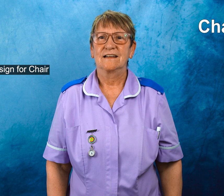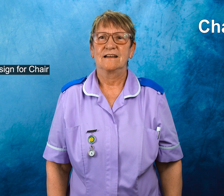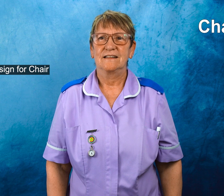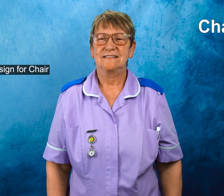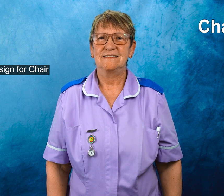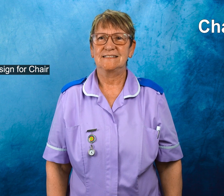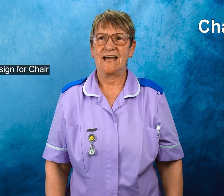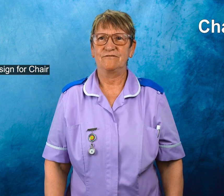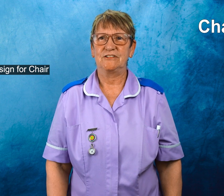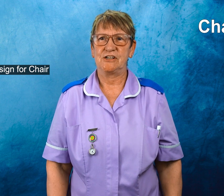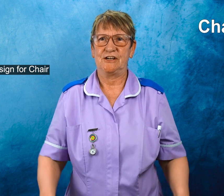This is the sign for chair.